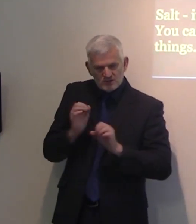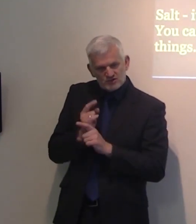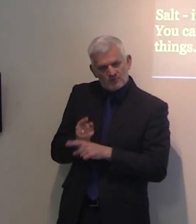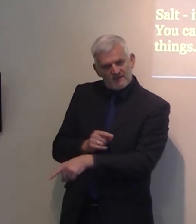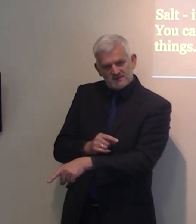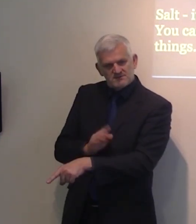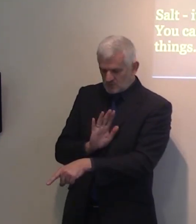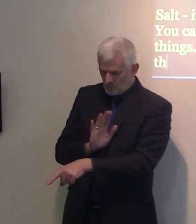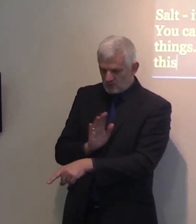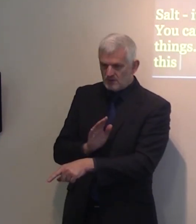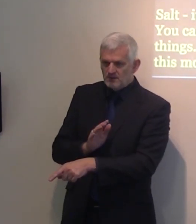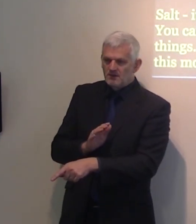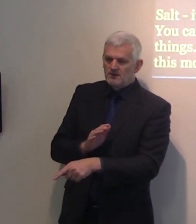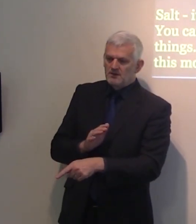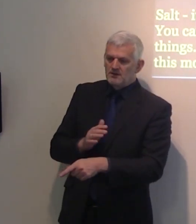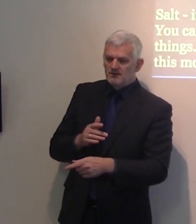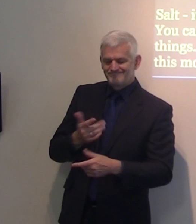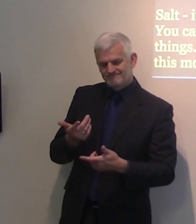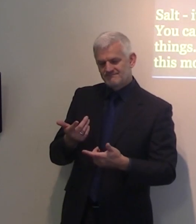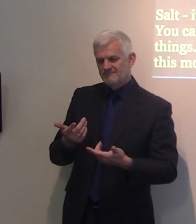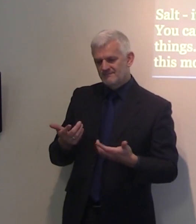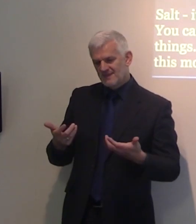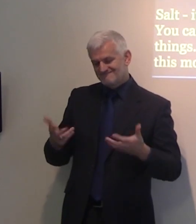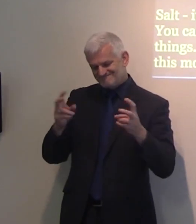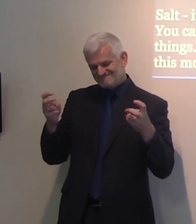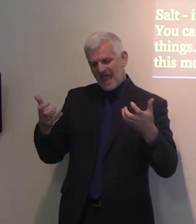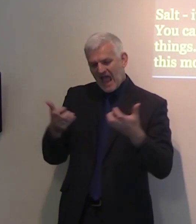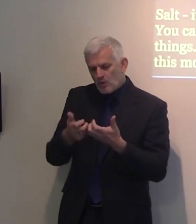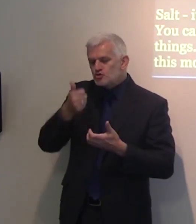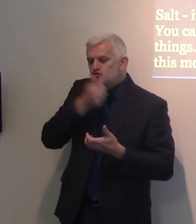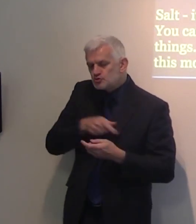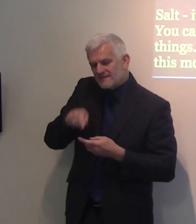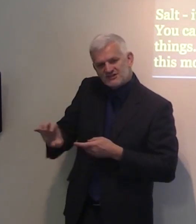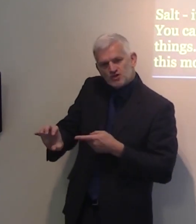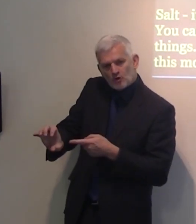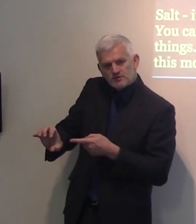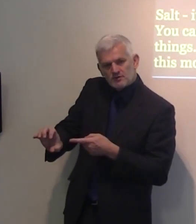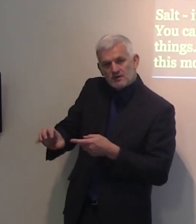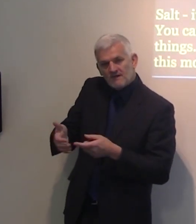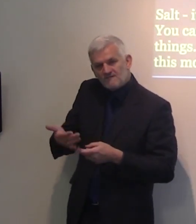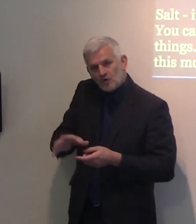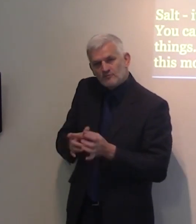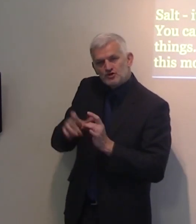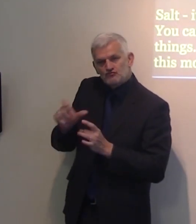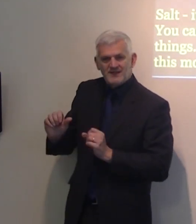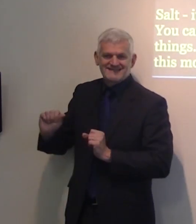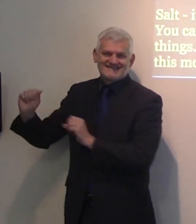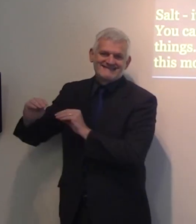are talking about an application, about the teaching, the teaching the Lord Jesus Christ gave to his disciples. And how we can